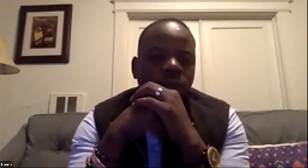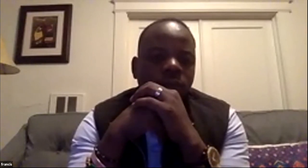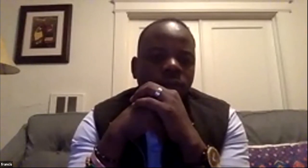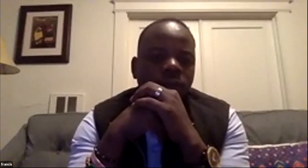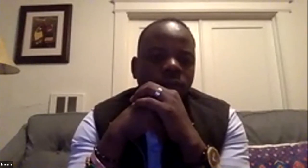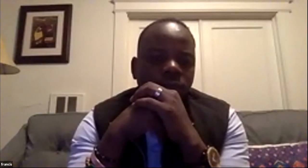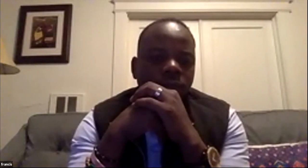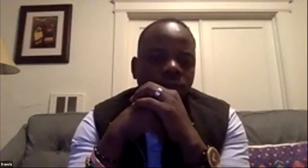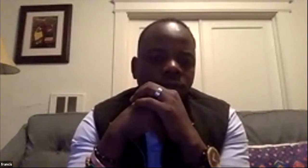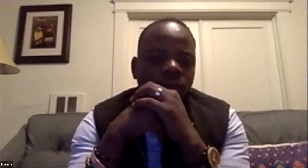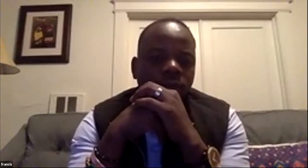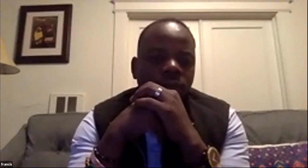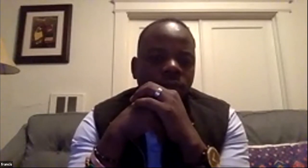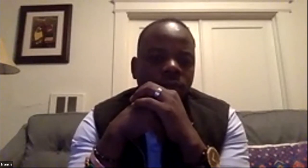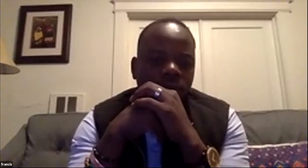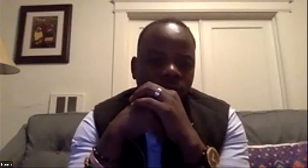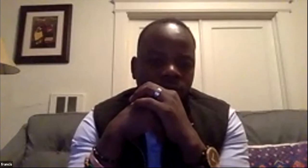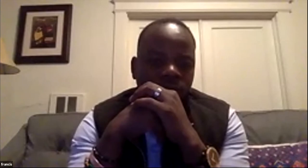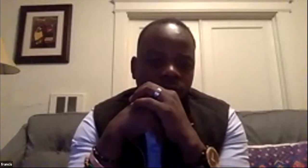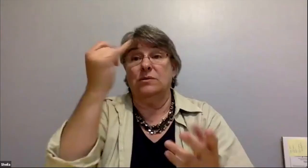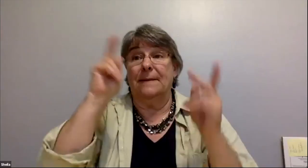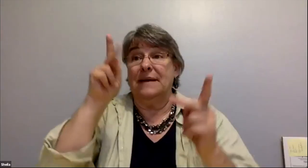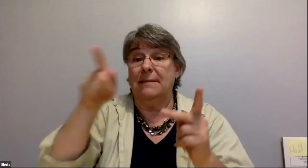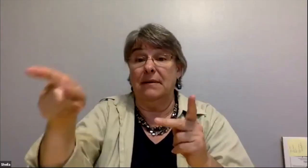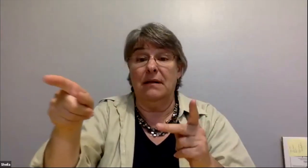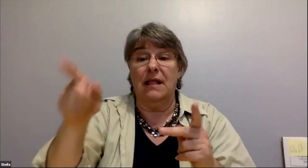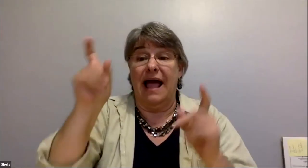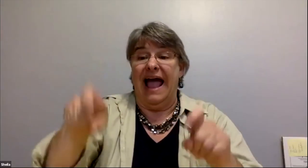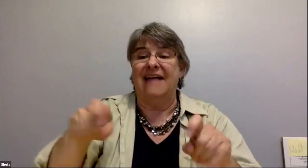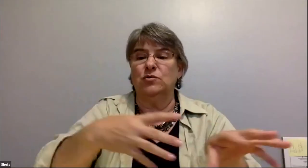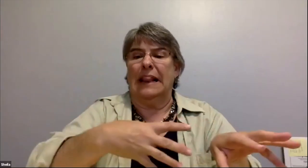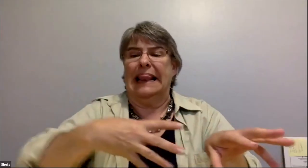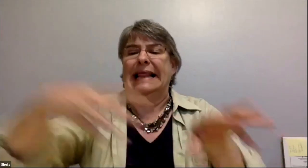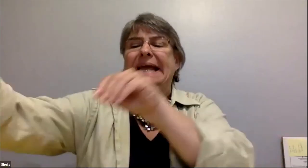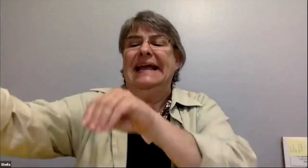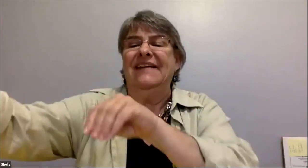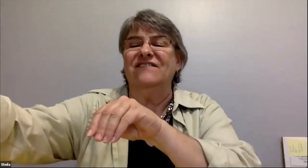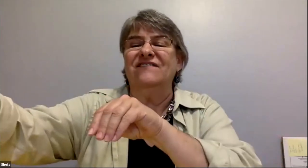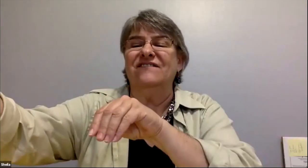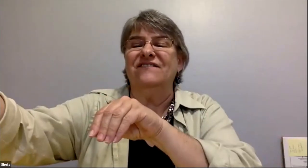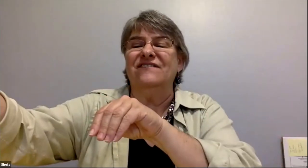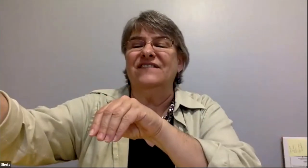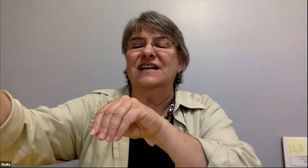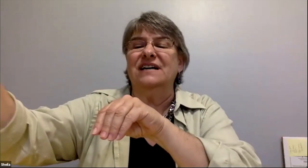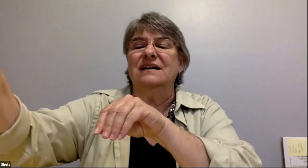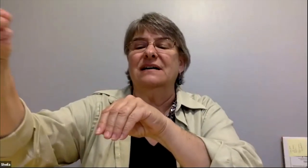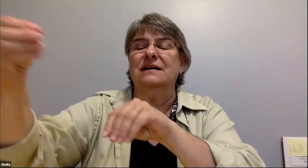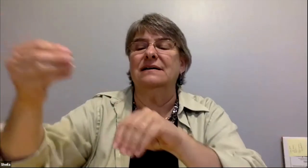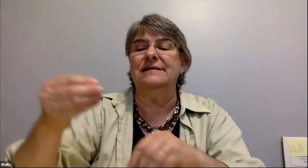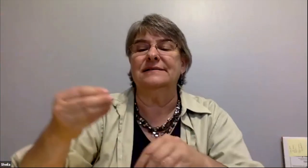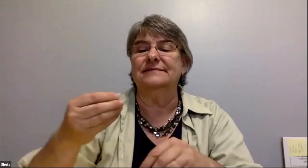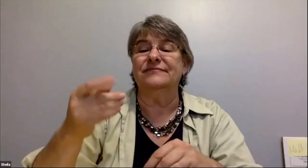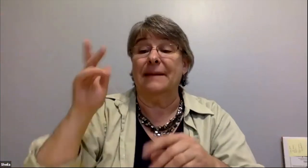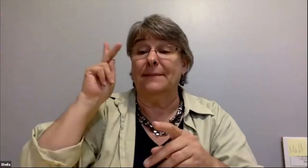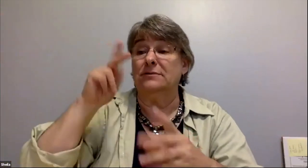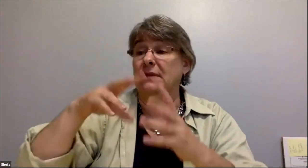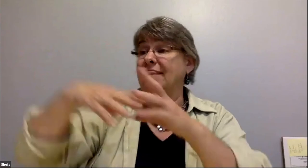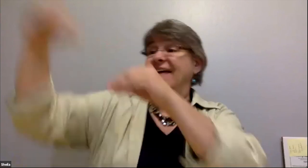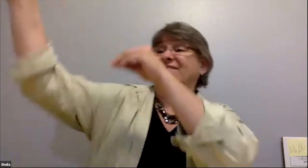anything you know people have to leave for some reasons or something like that you know but uh to have the management